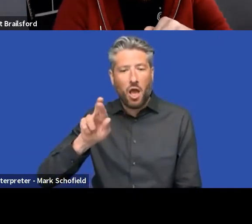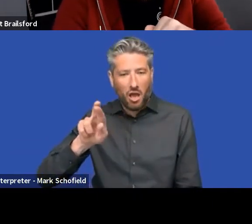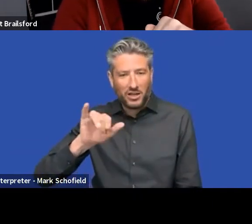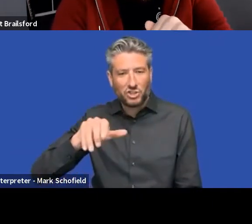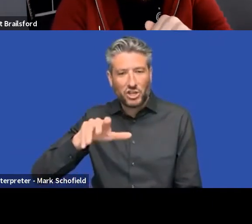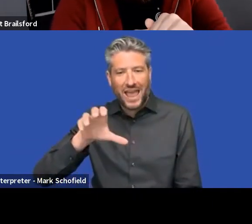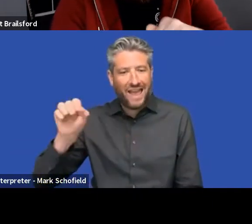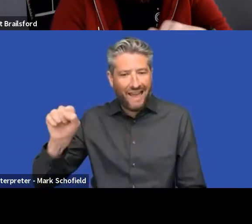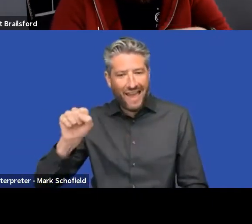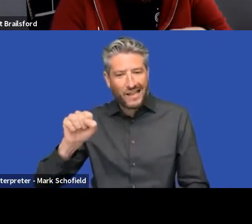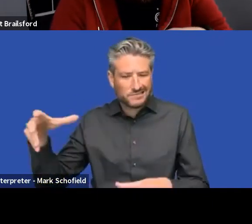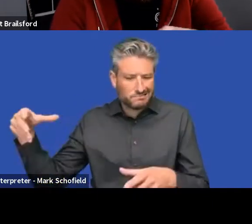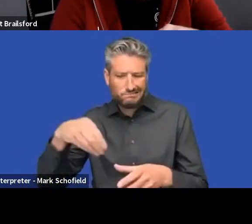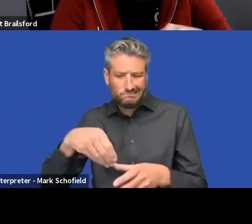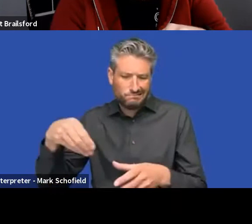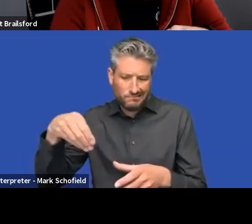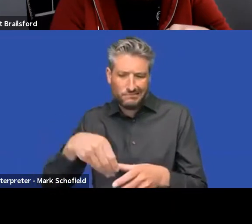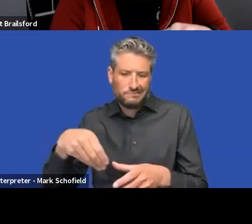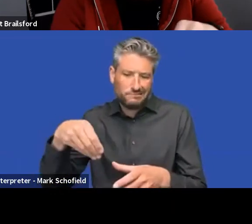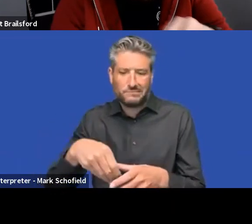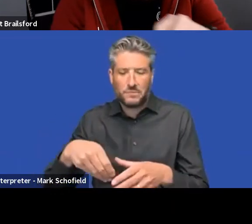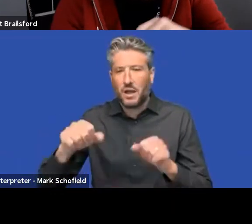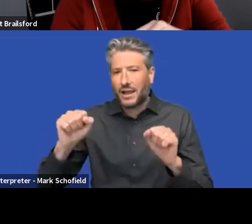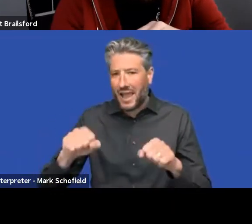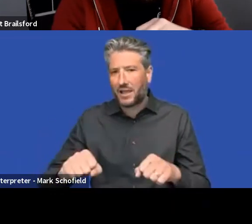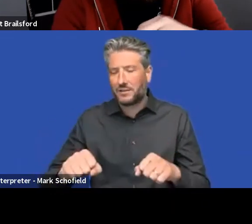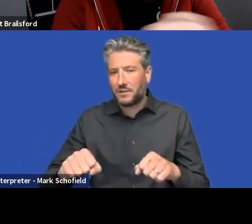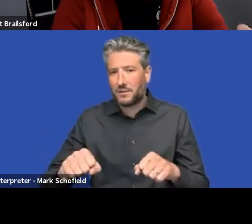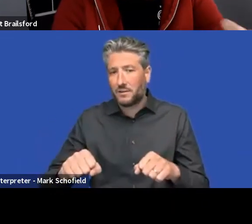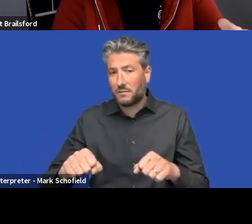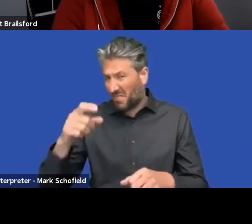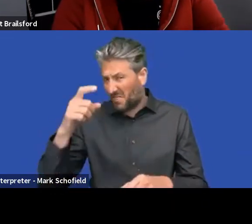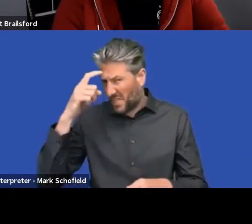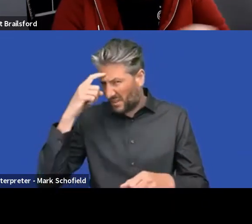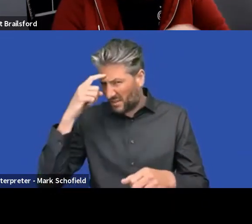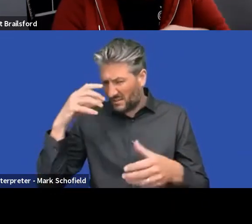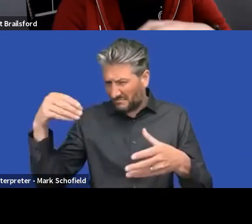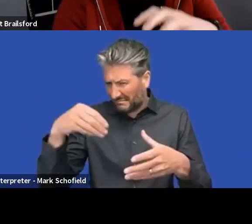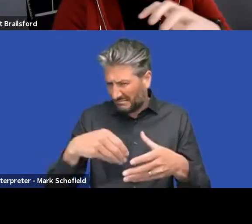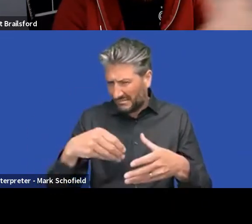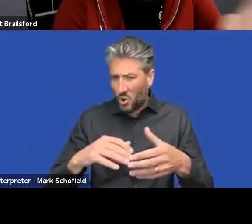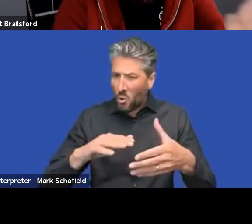quite tricky getting everything, but do you have a plan for that? and yeah.